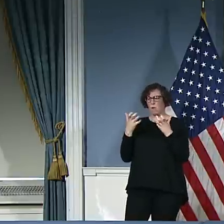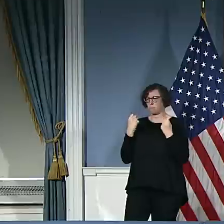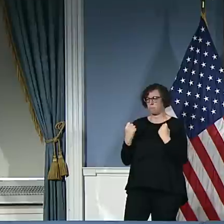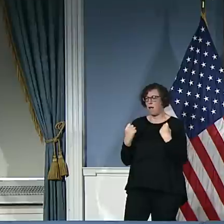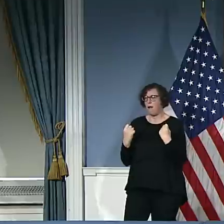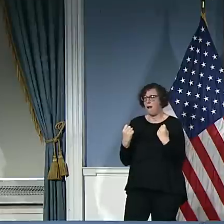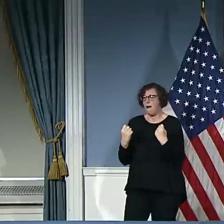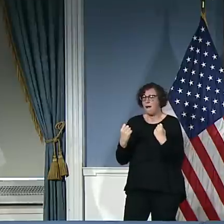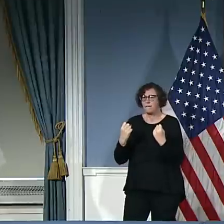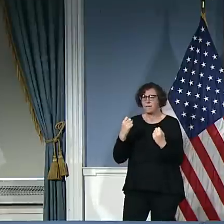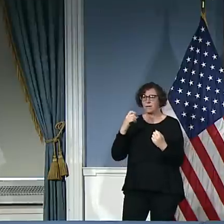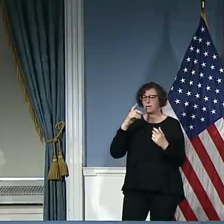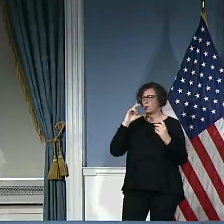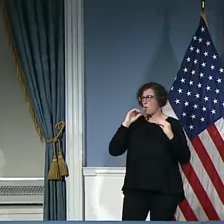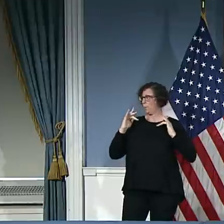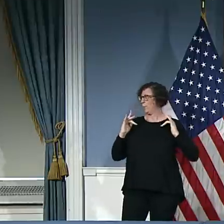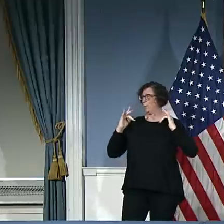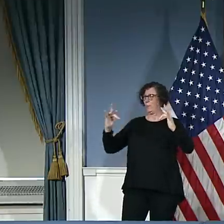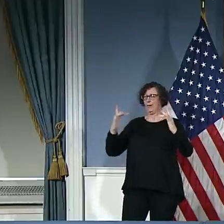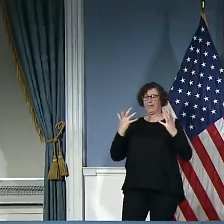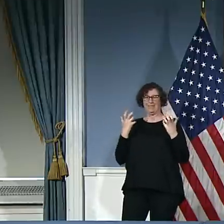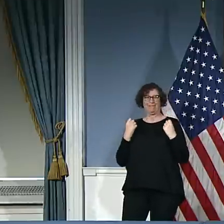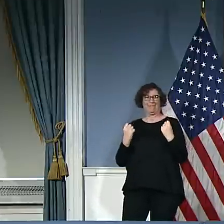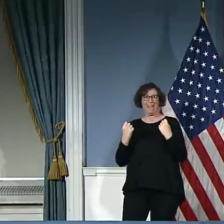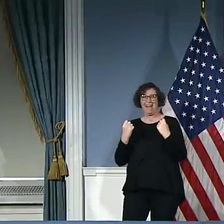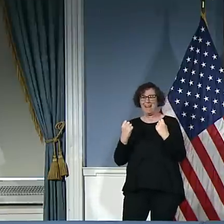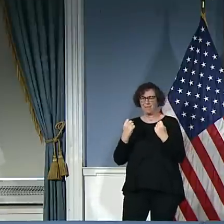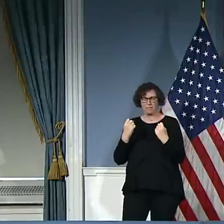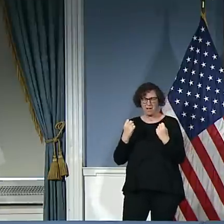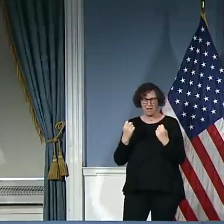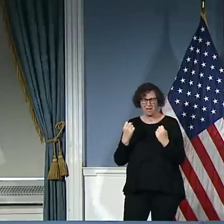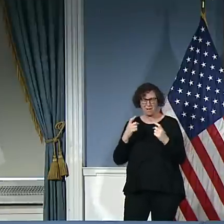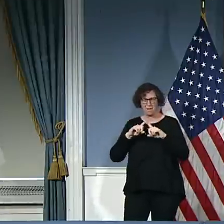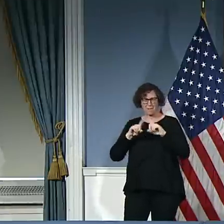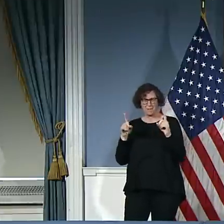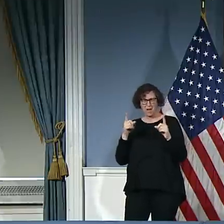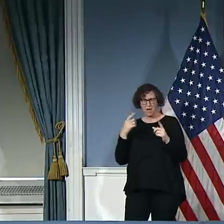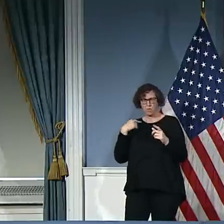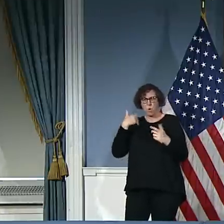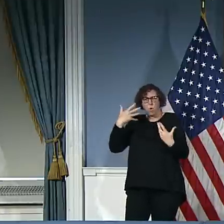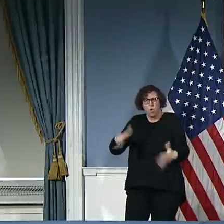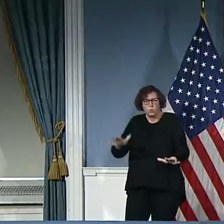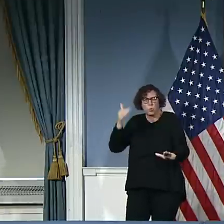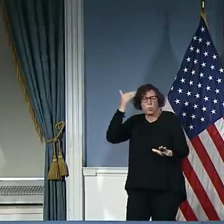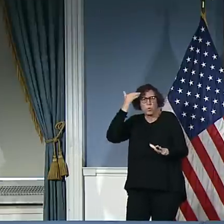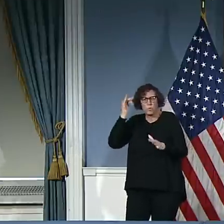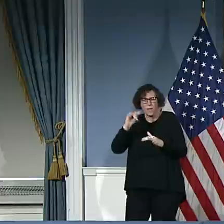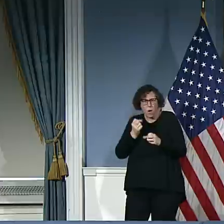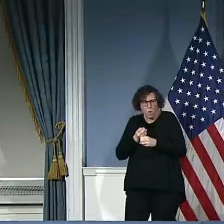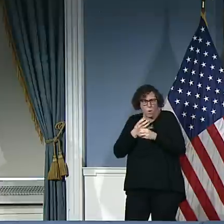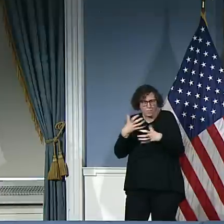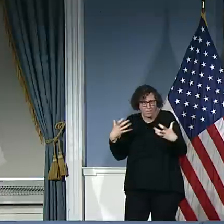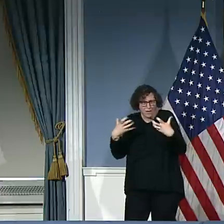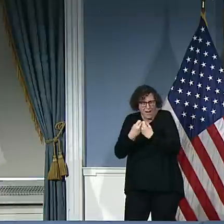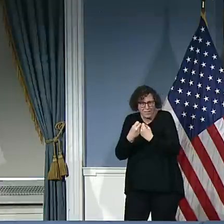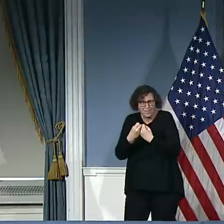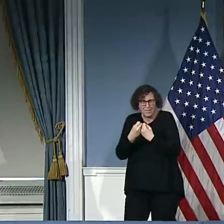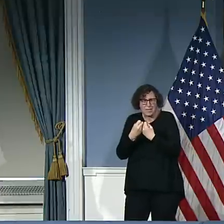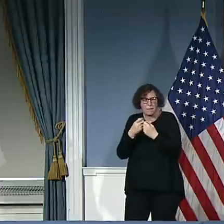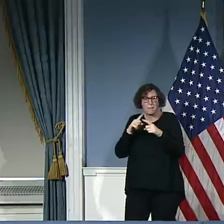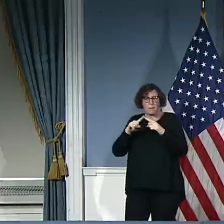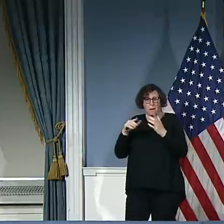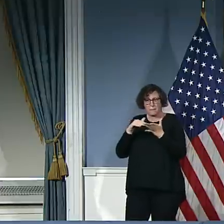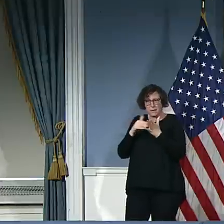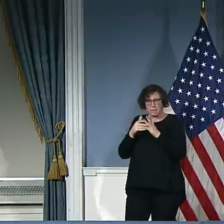on to Billy Morris, our chief of transportation who works very closely with DOT. And, again, we're in the middle